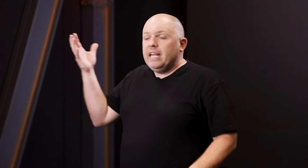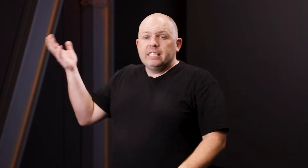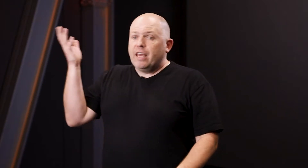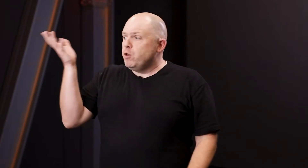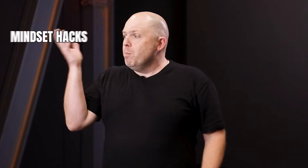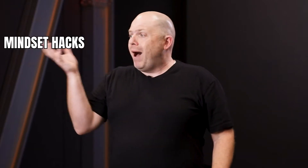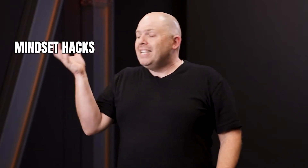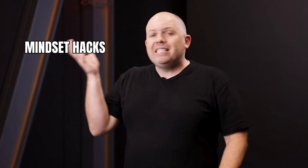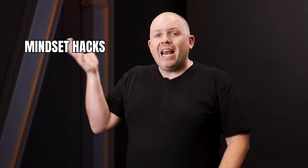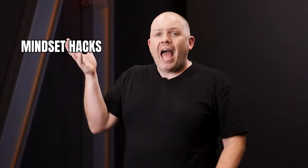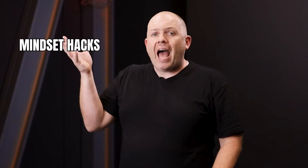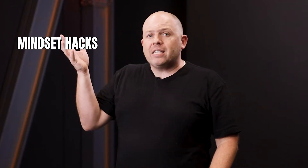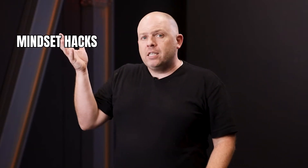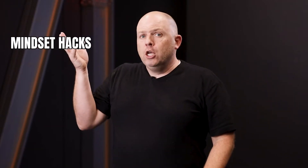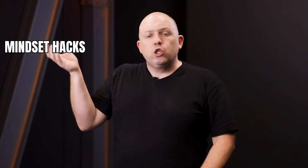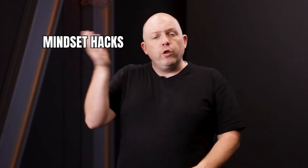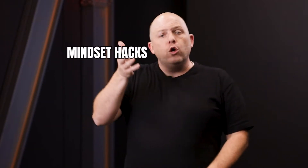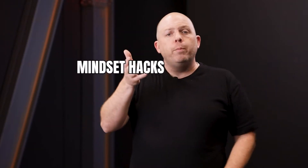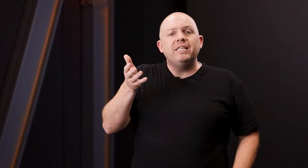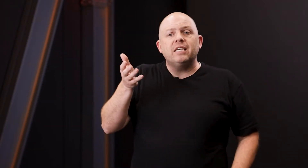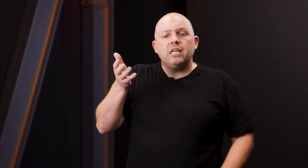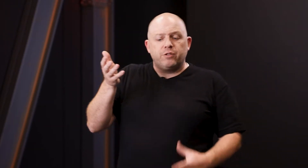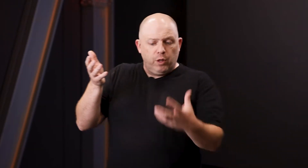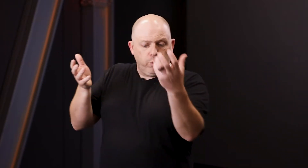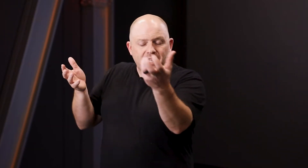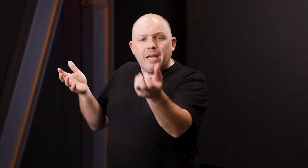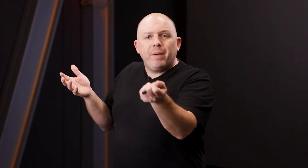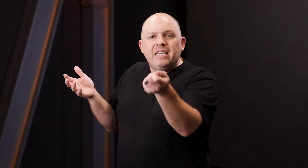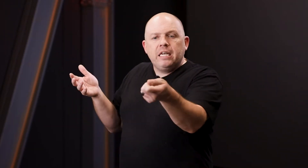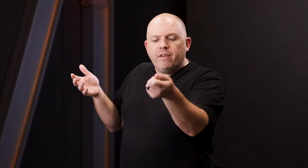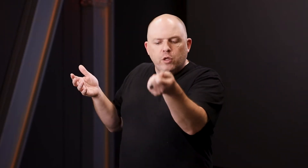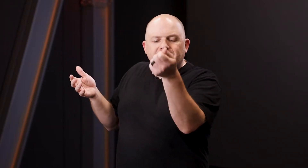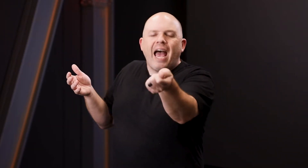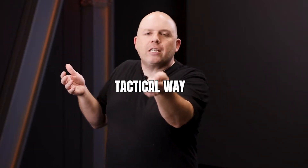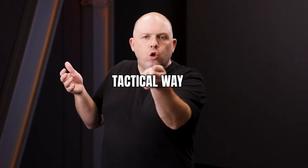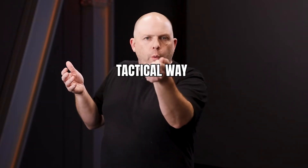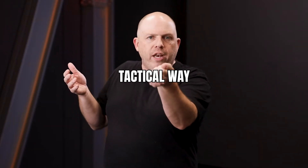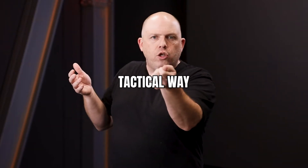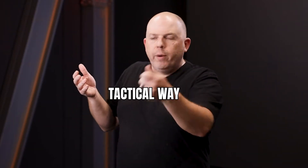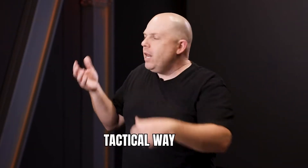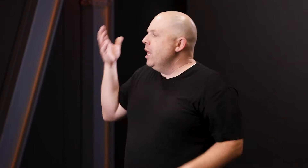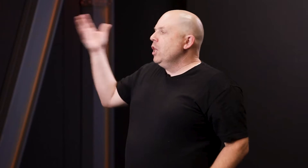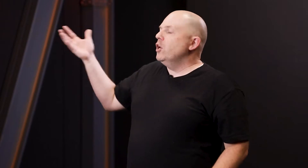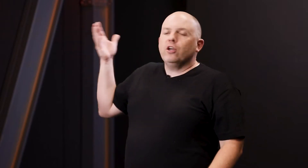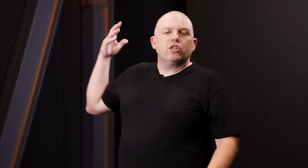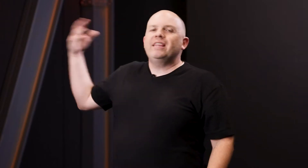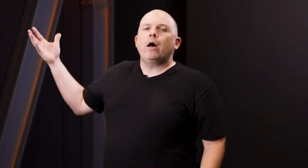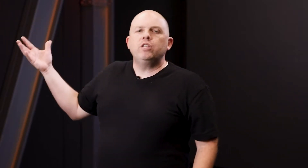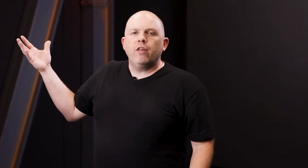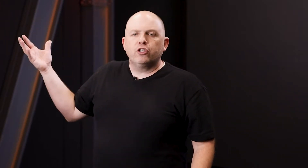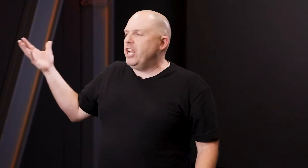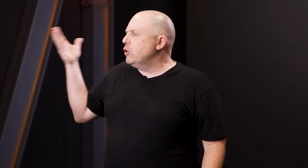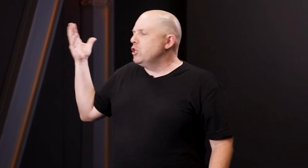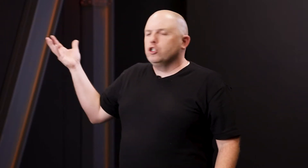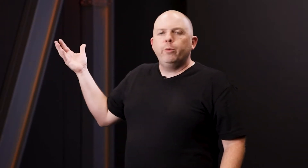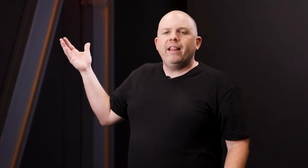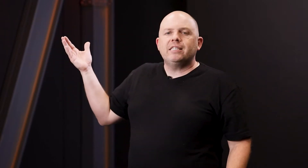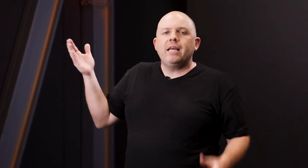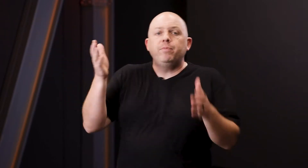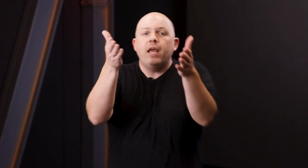did is give you mindset hacks so that you could be successful in real estate, but I didn't give you the tactical way to do it. Look, there's a thousand other channels that are doing that same thing.